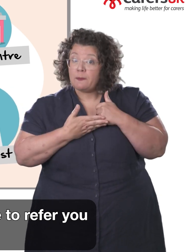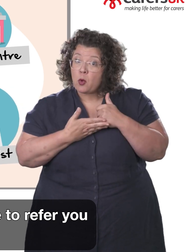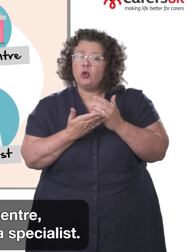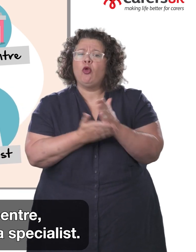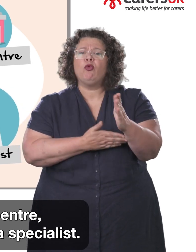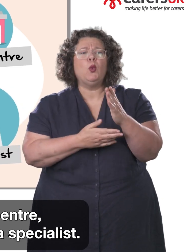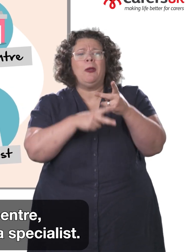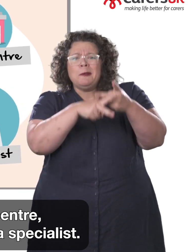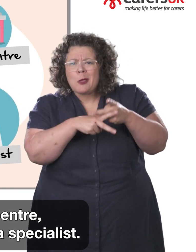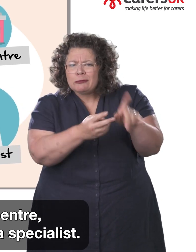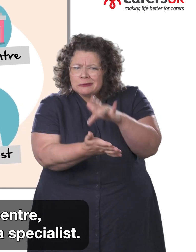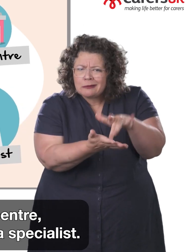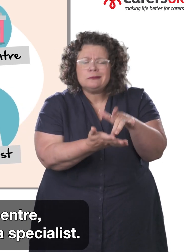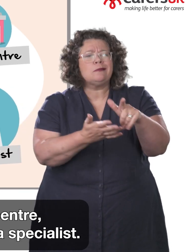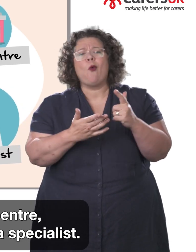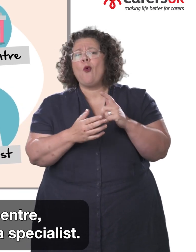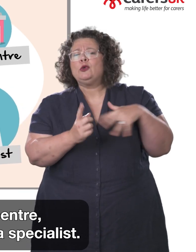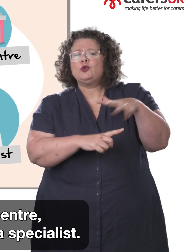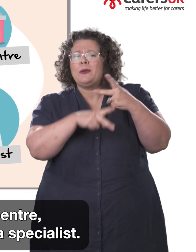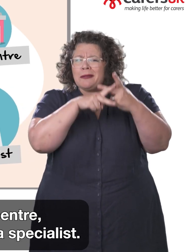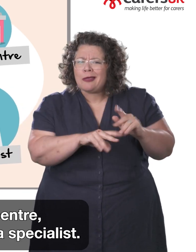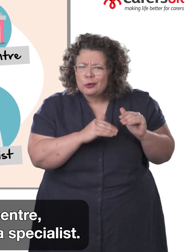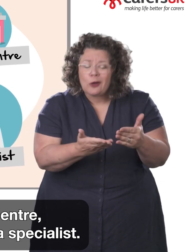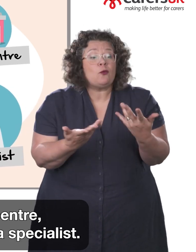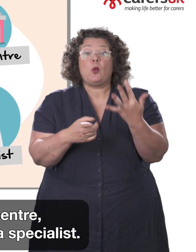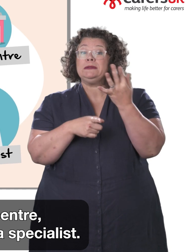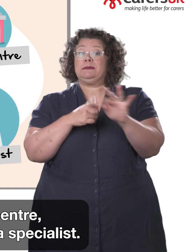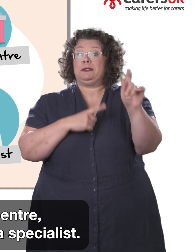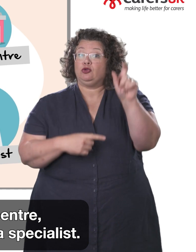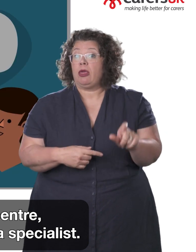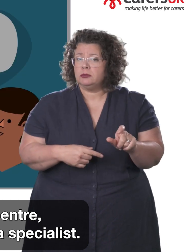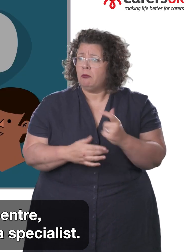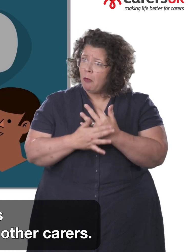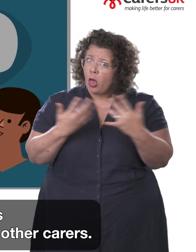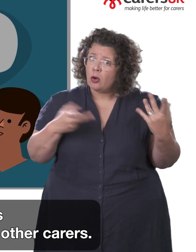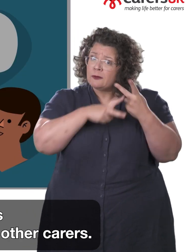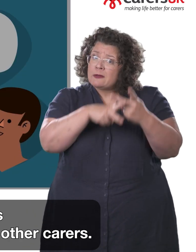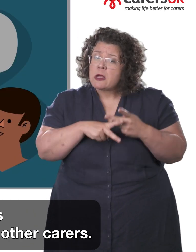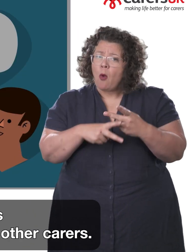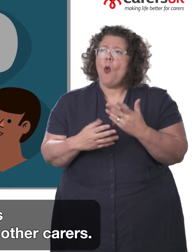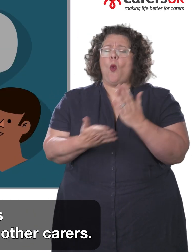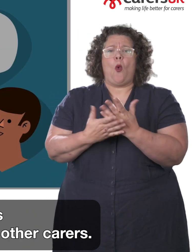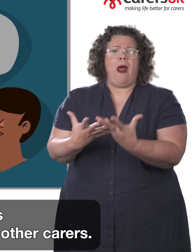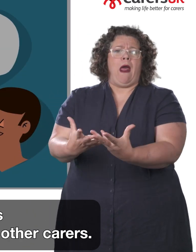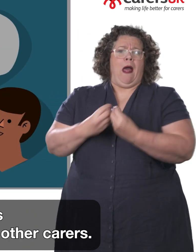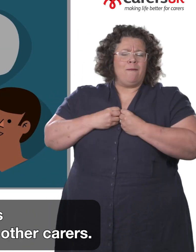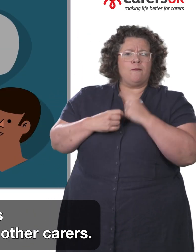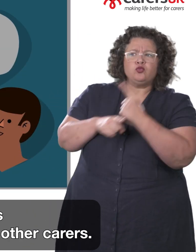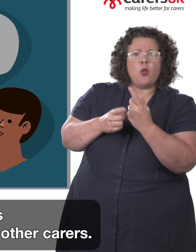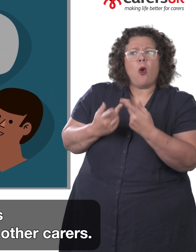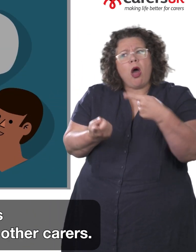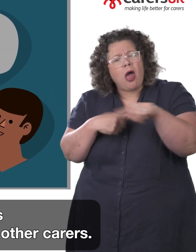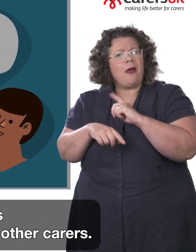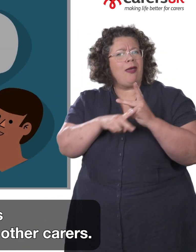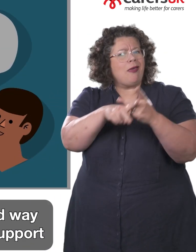support through a carer's centre, social care services or a specialist. Lots of carers find it helpful to chat with